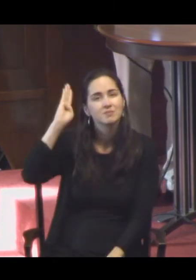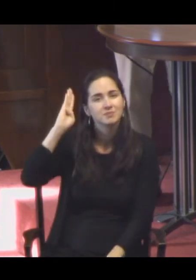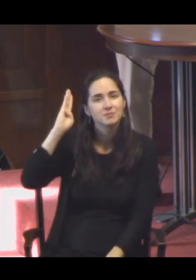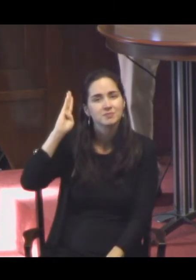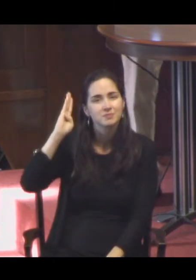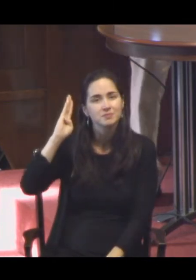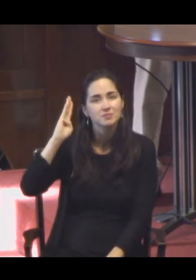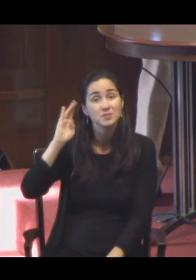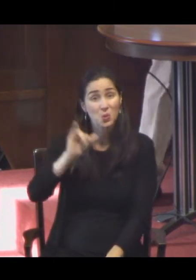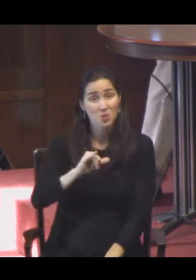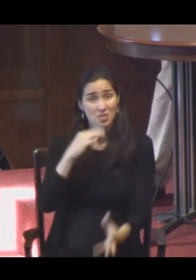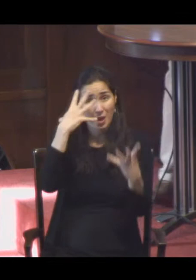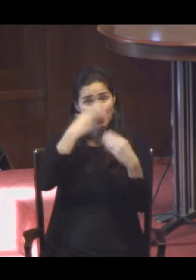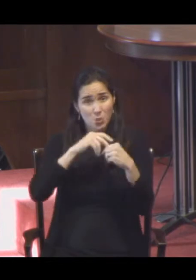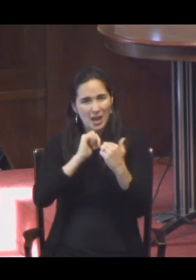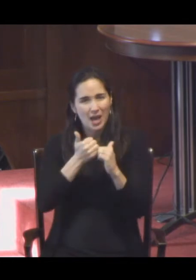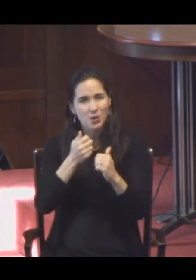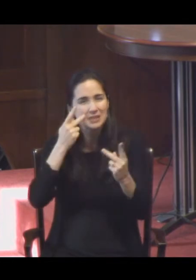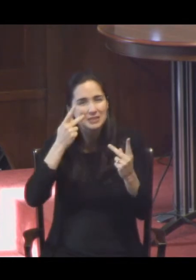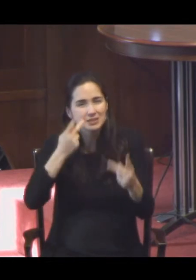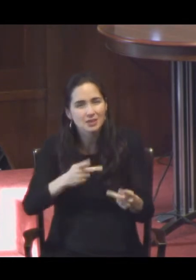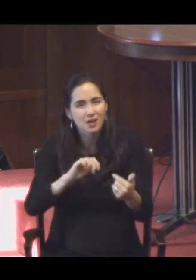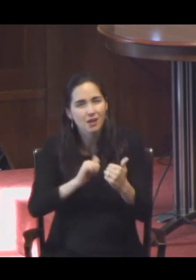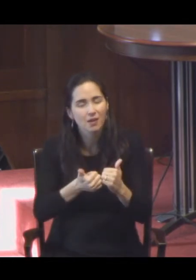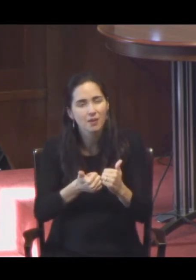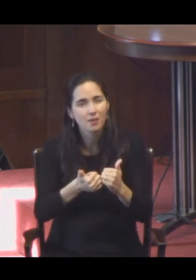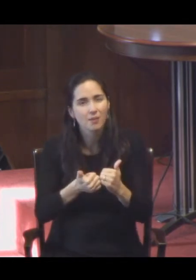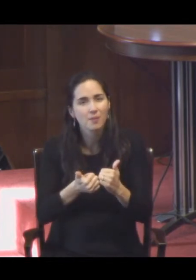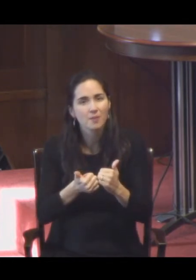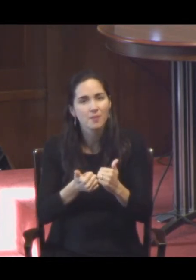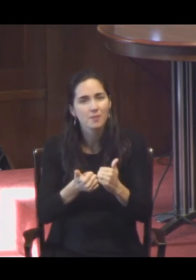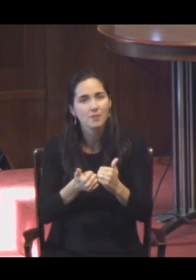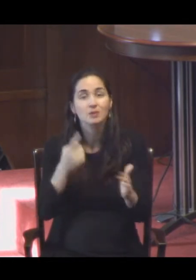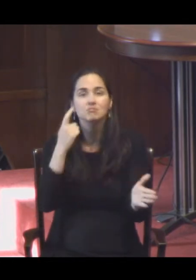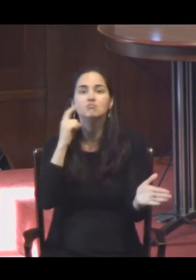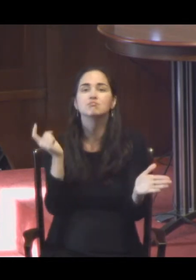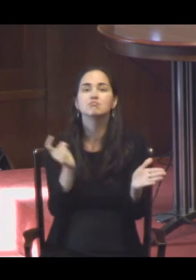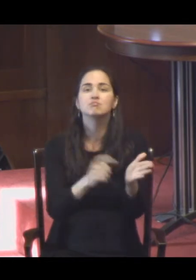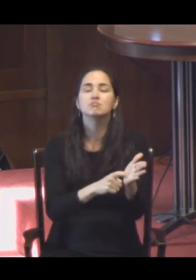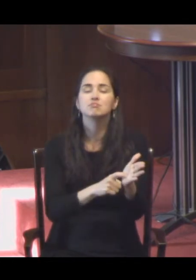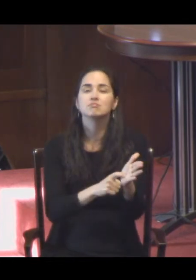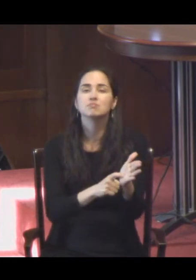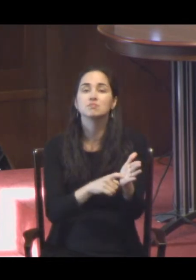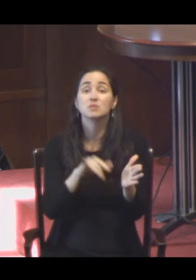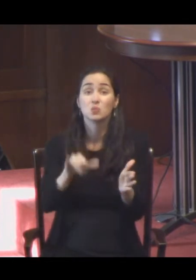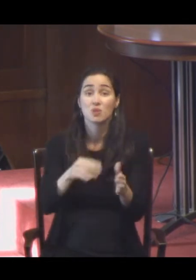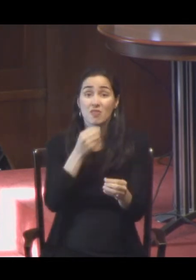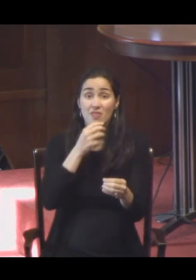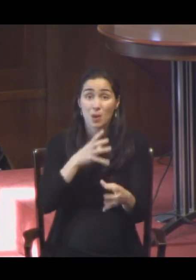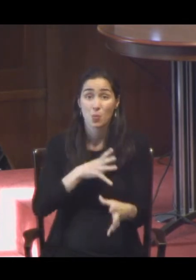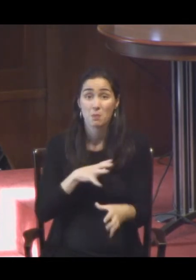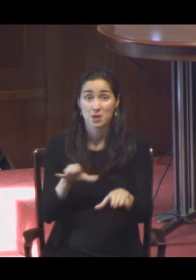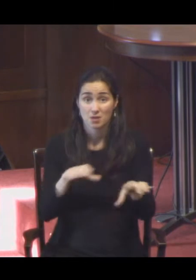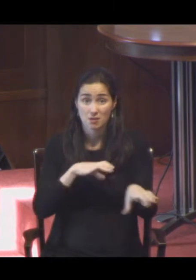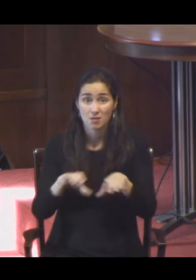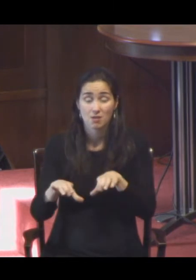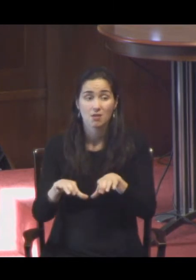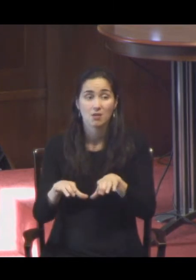see this beauty? We saw it in the near, as this woman is pouring out this perfume on Jesus.